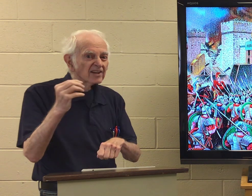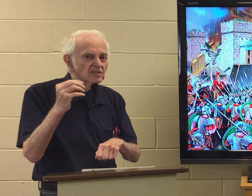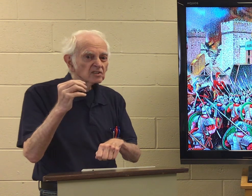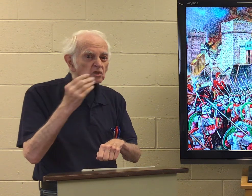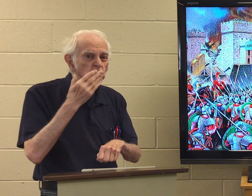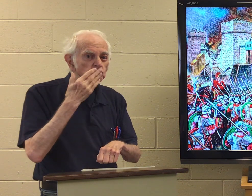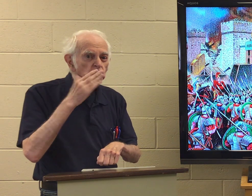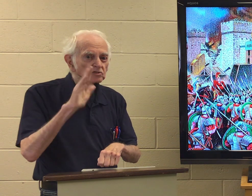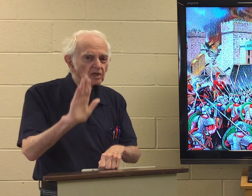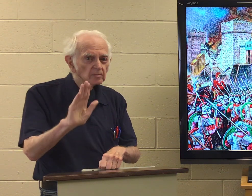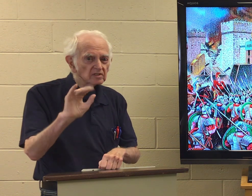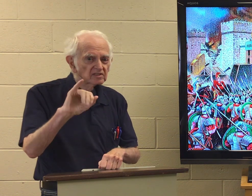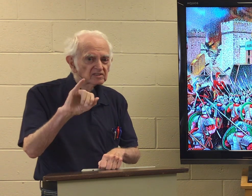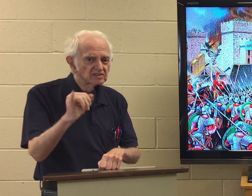and Jerusalem.